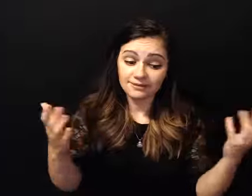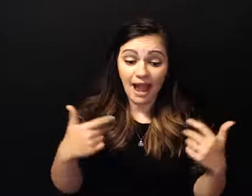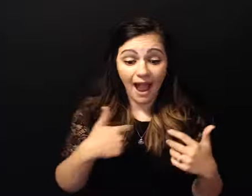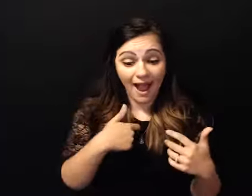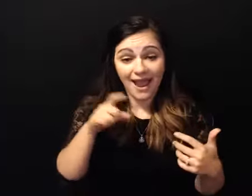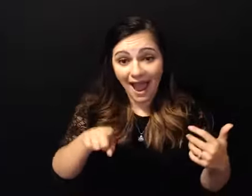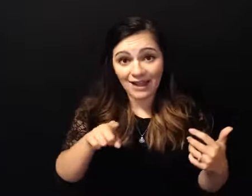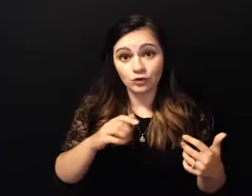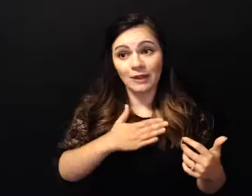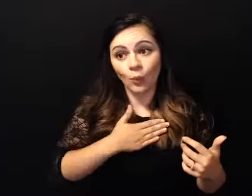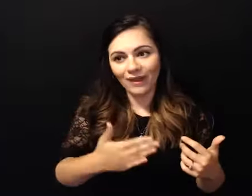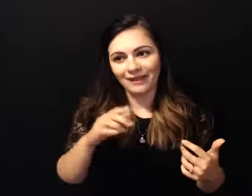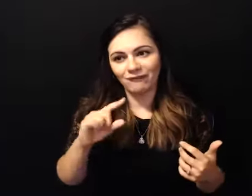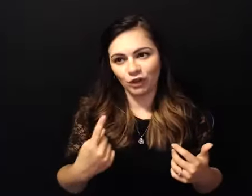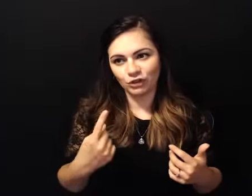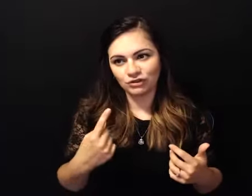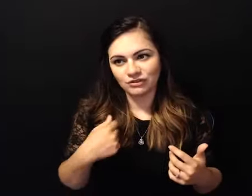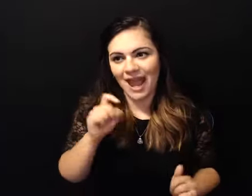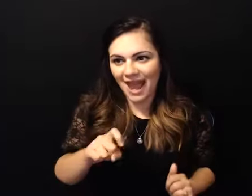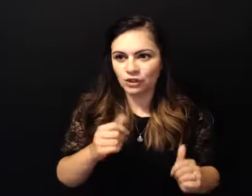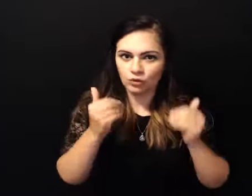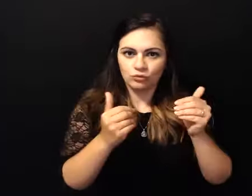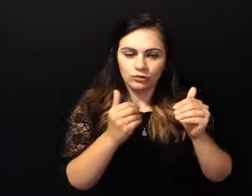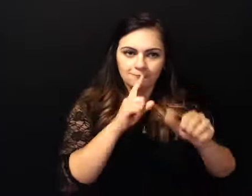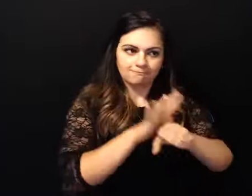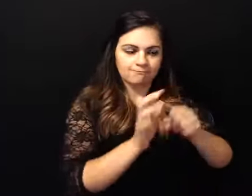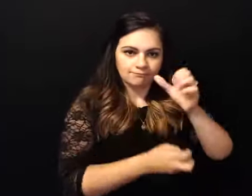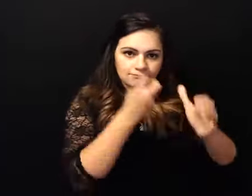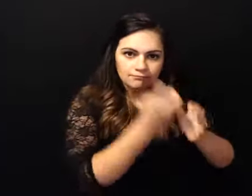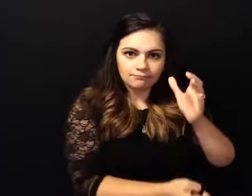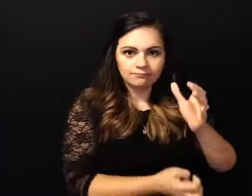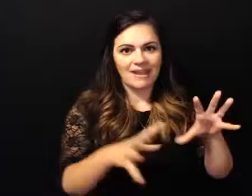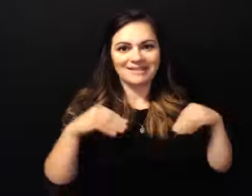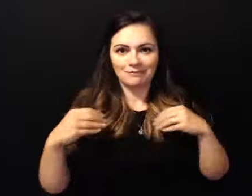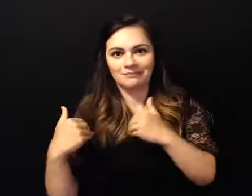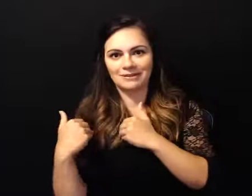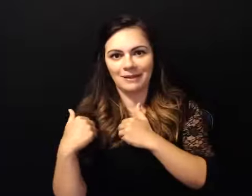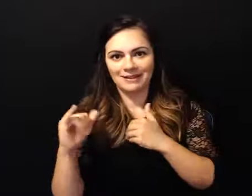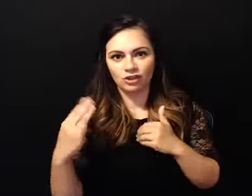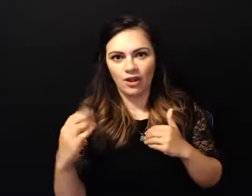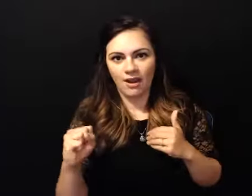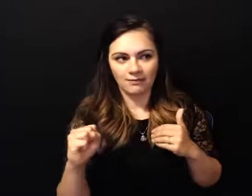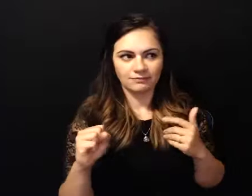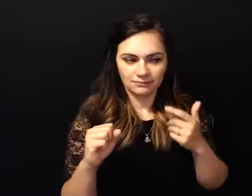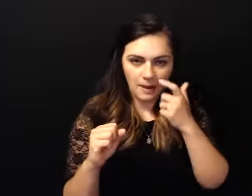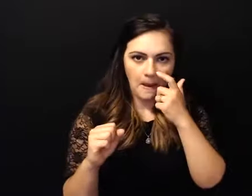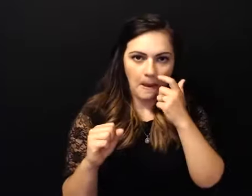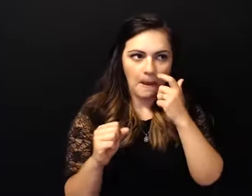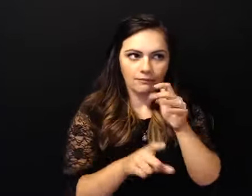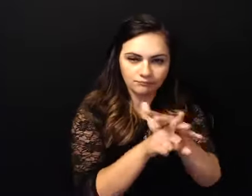it i had to jump into alcoholics anonymous and take those jobs and show up at meetings and do the things i didn't want to do even when you were saying that they're